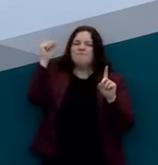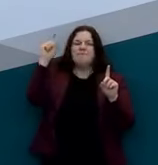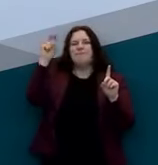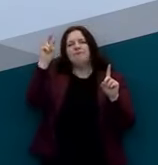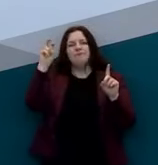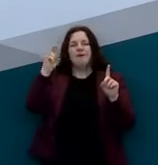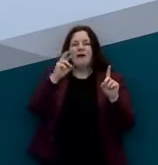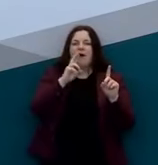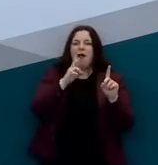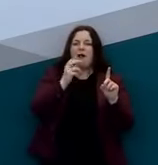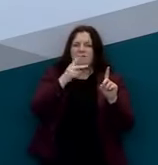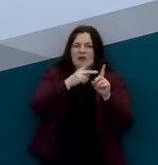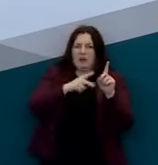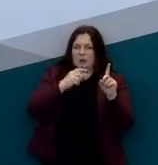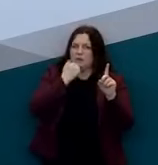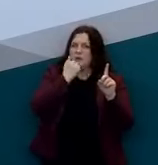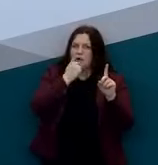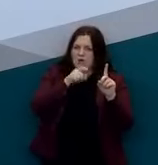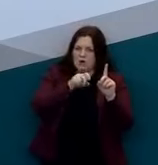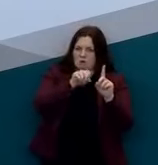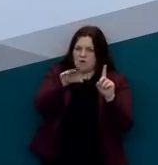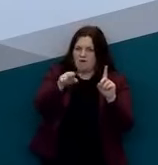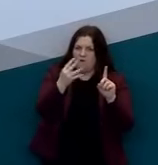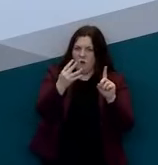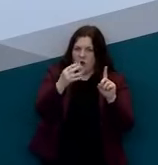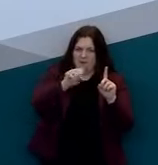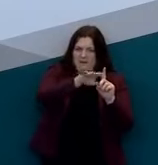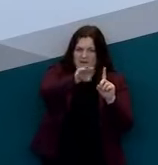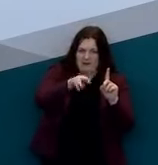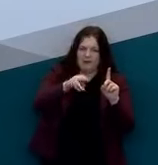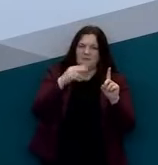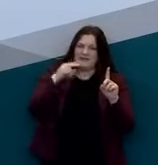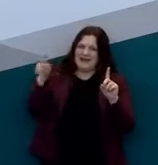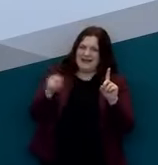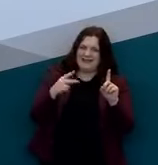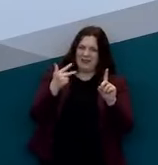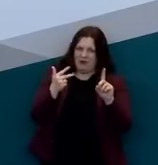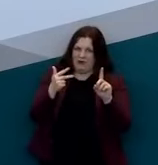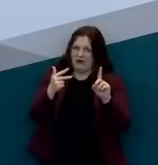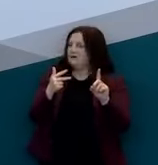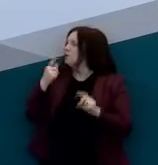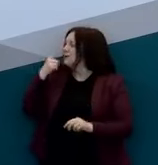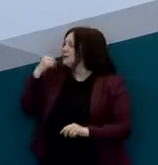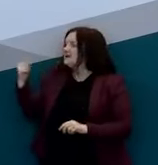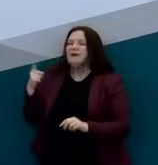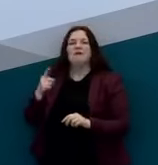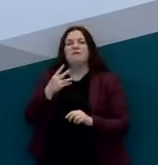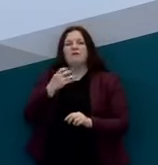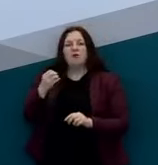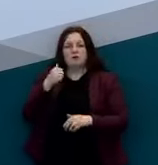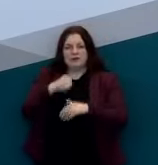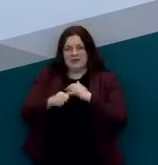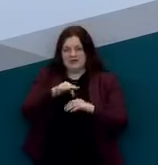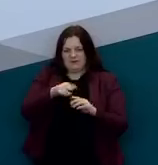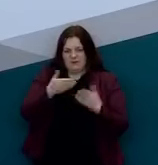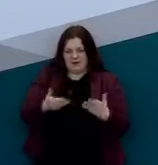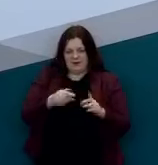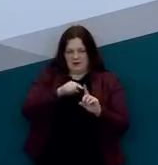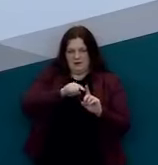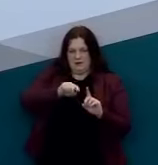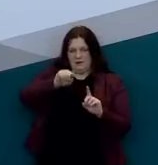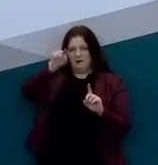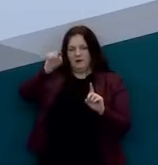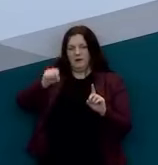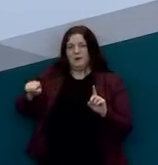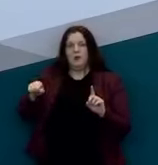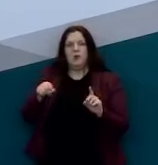to a little bit under three and again you can see about 40 days from today we would